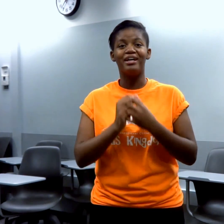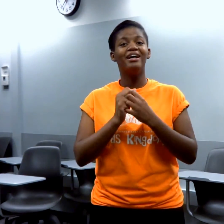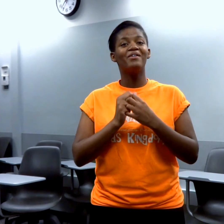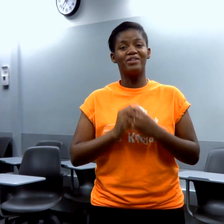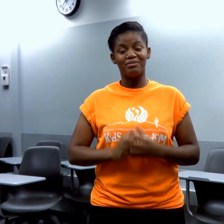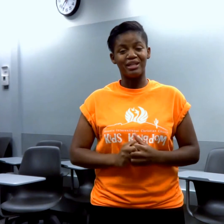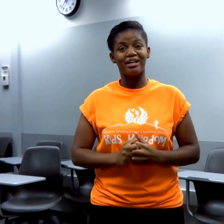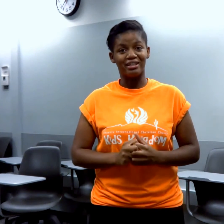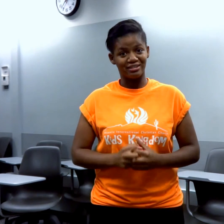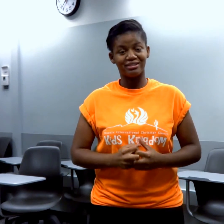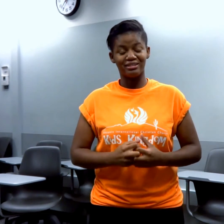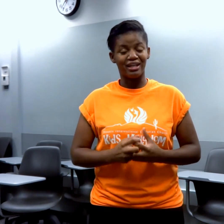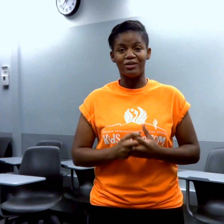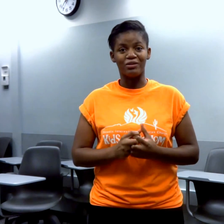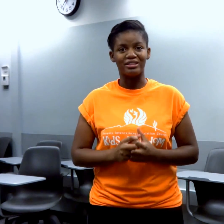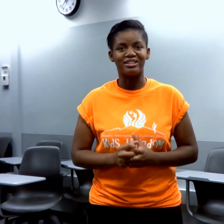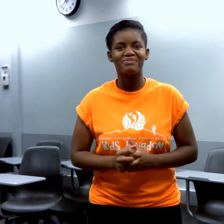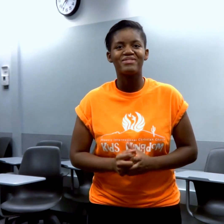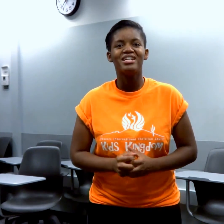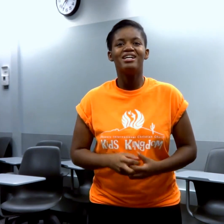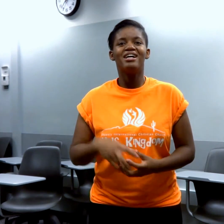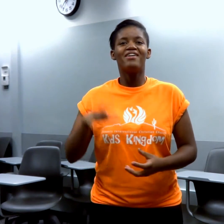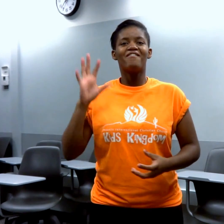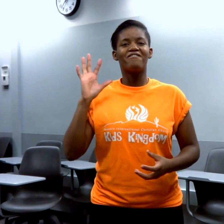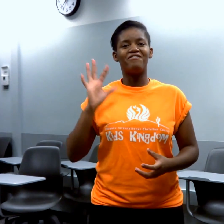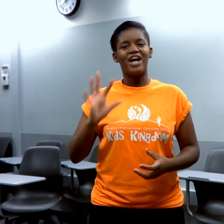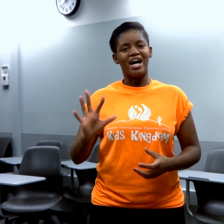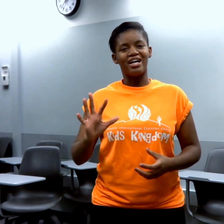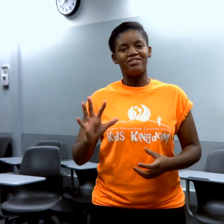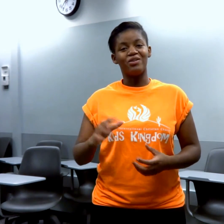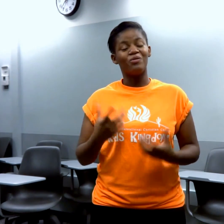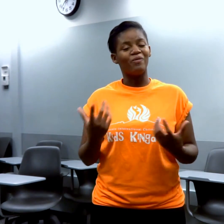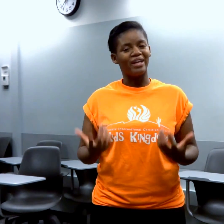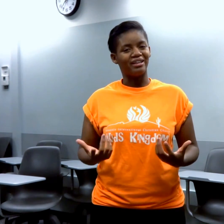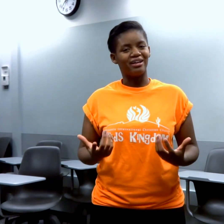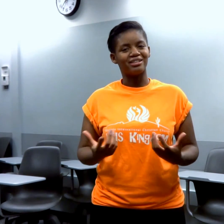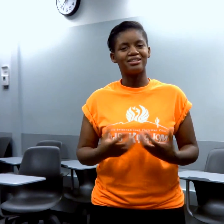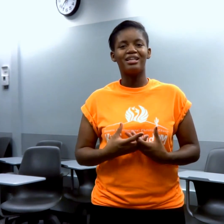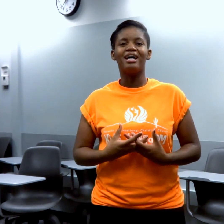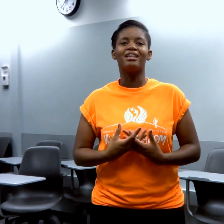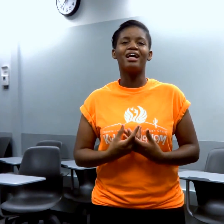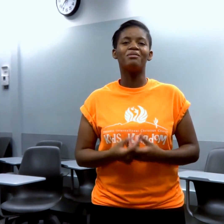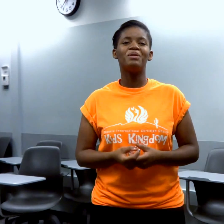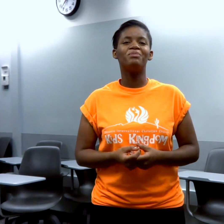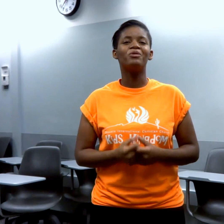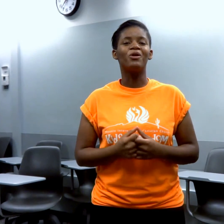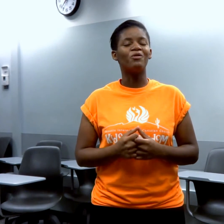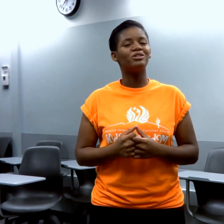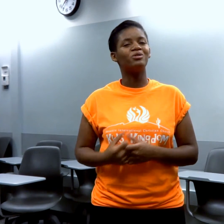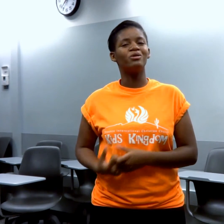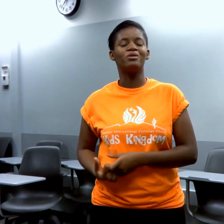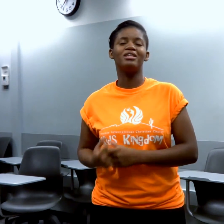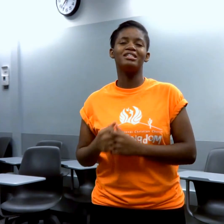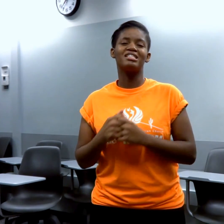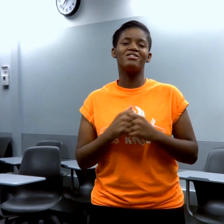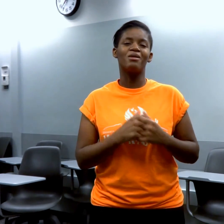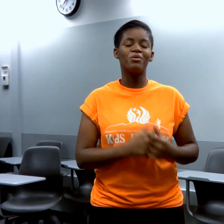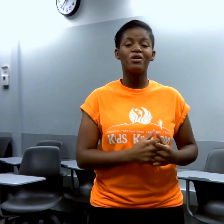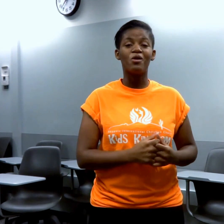when I'm tired, I go crazy. Five, weight loss. A lot of people go into it with this as their number one goal,